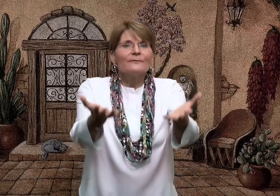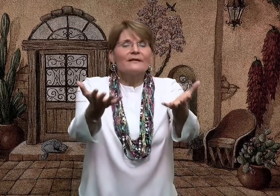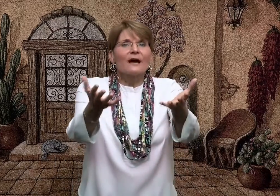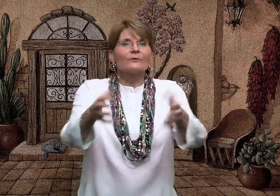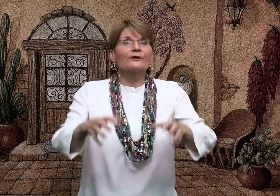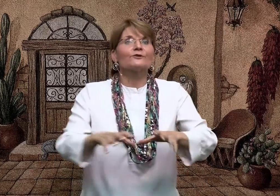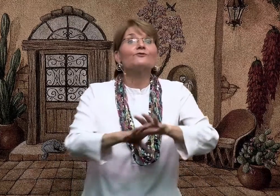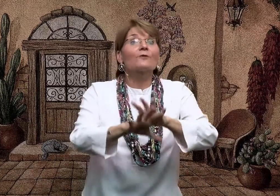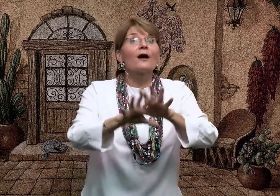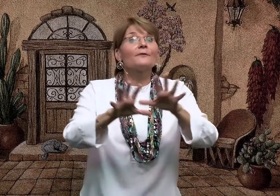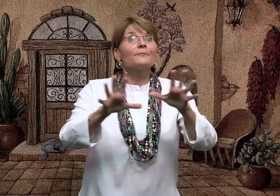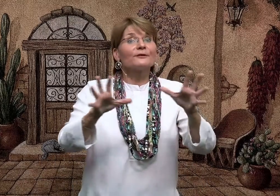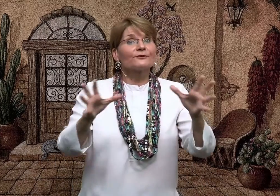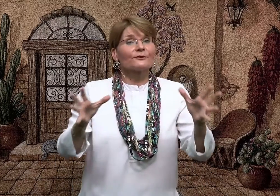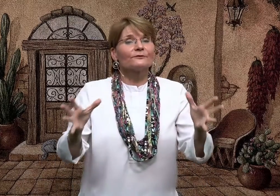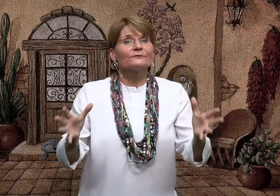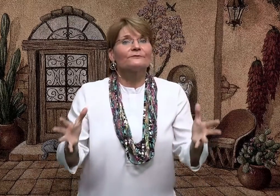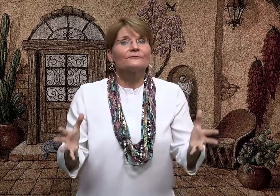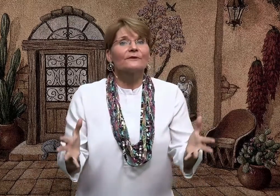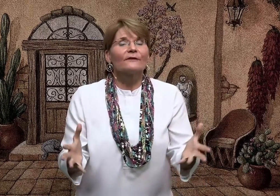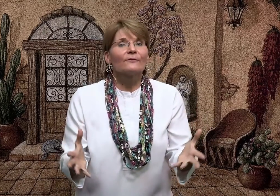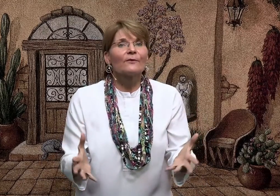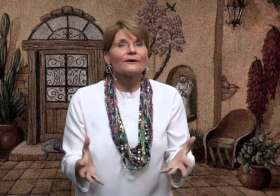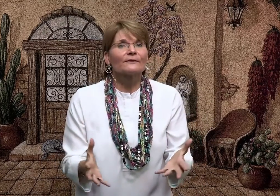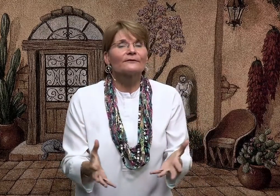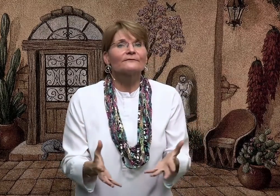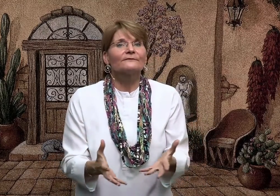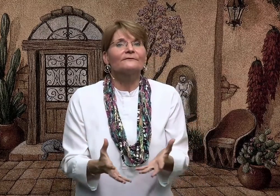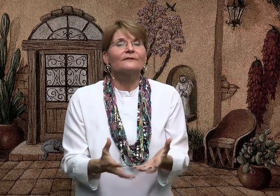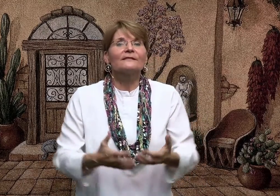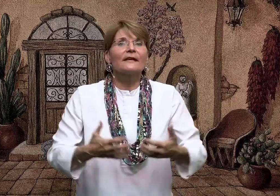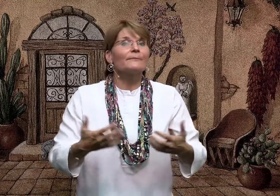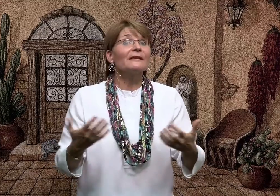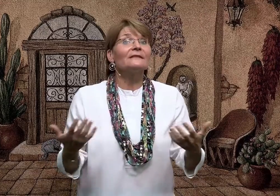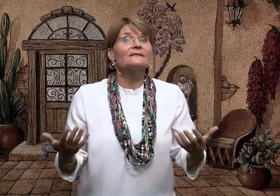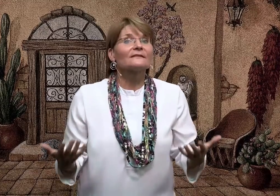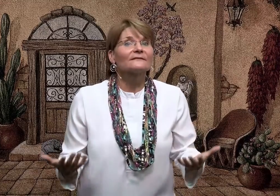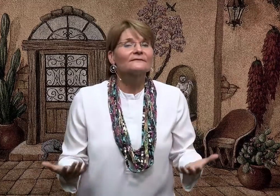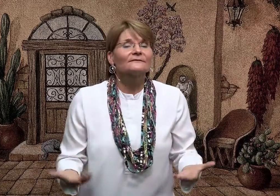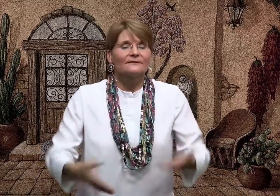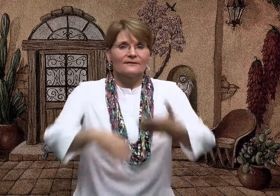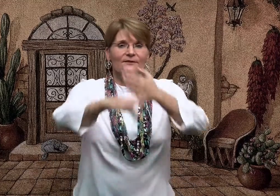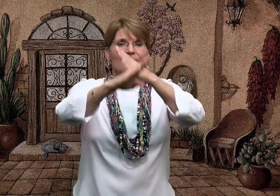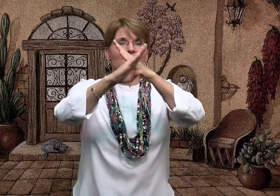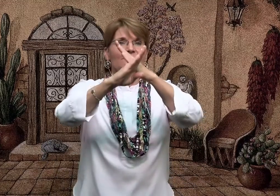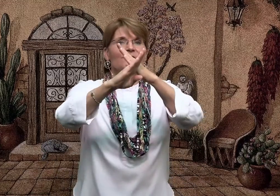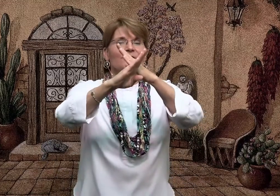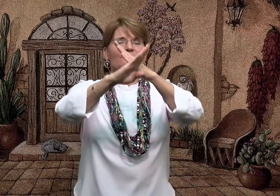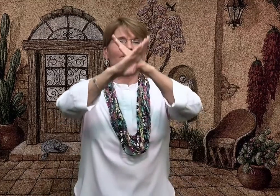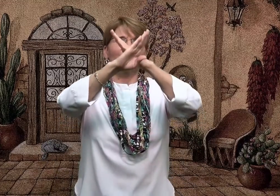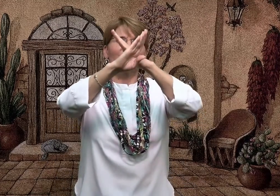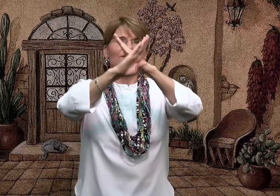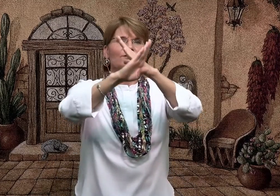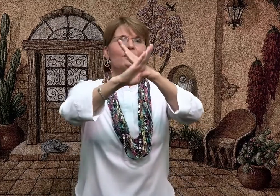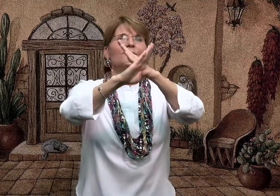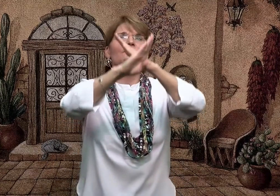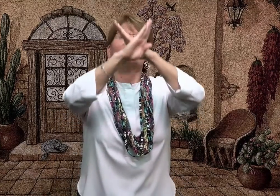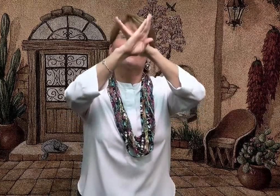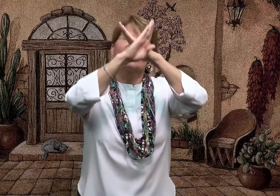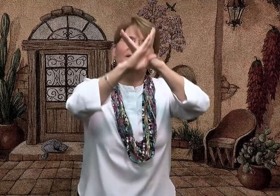now, we're going to draw the picture of a word. Let's say peace. So the gesture for peace starts with an X and